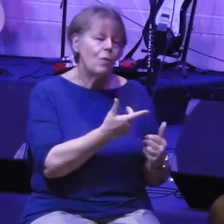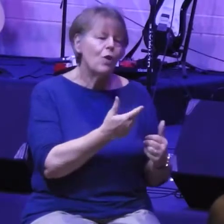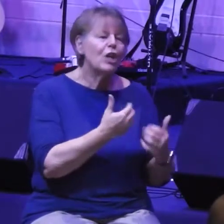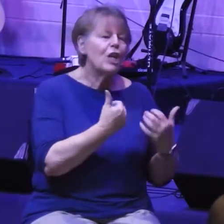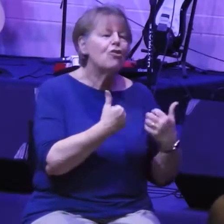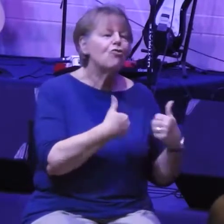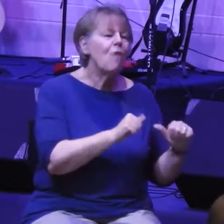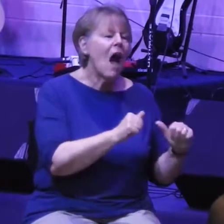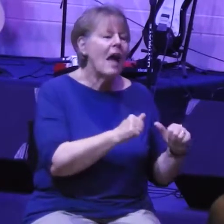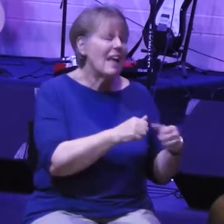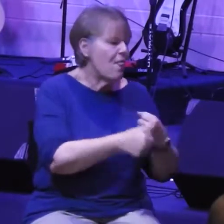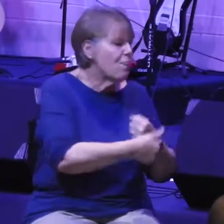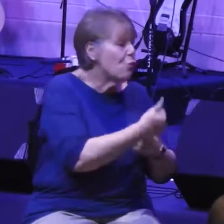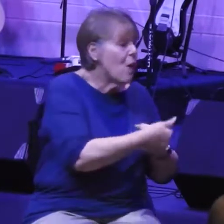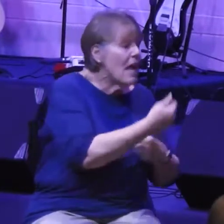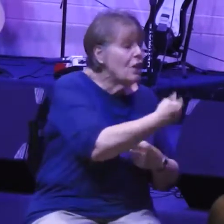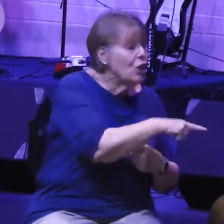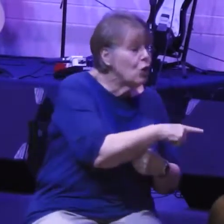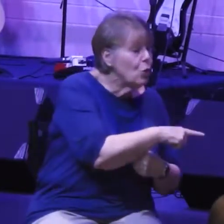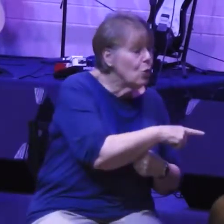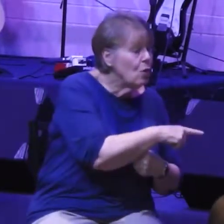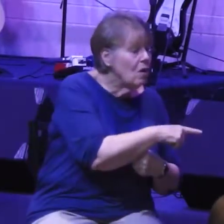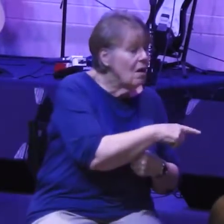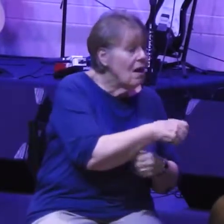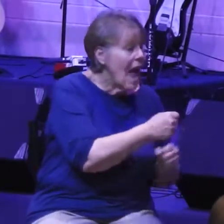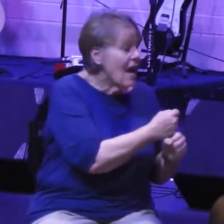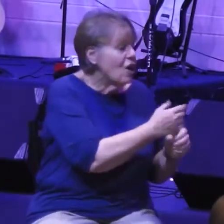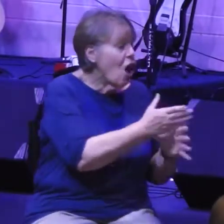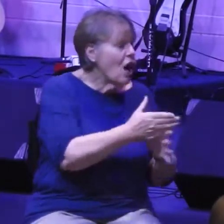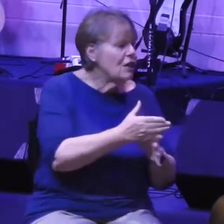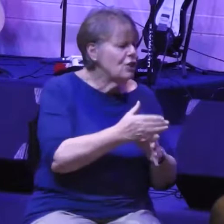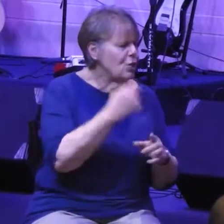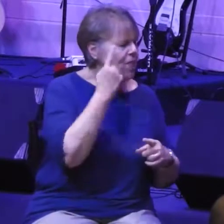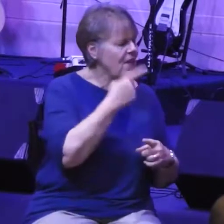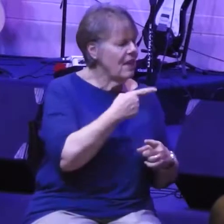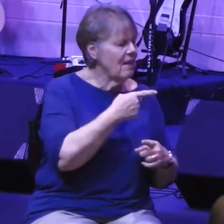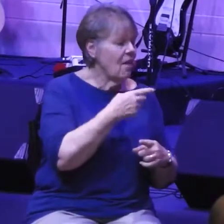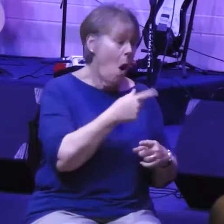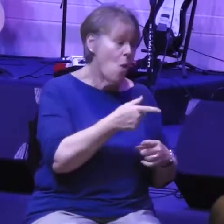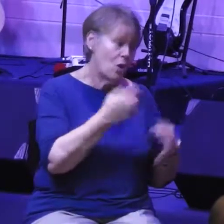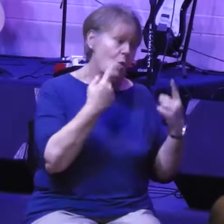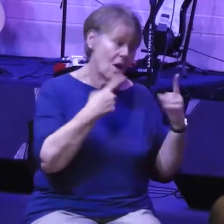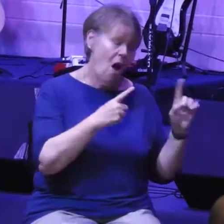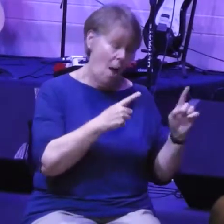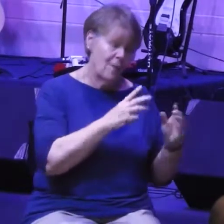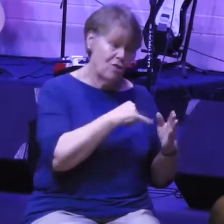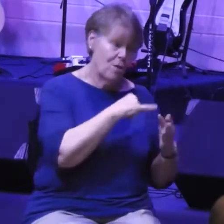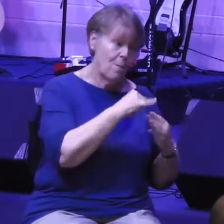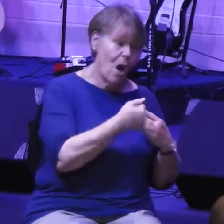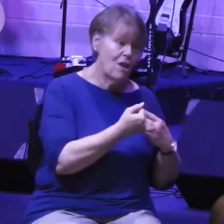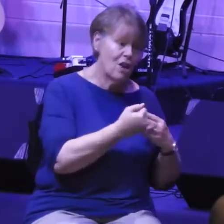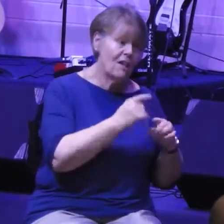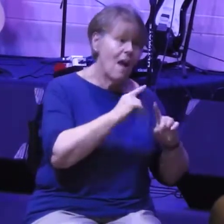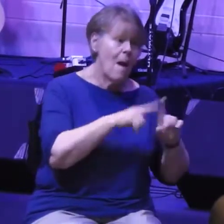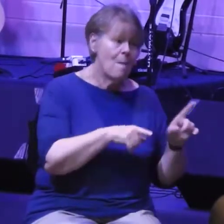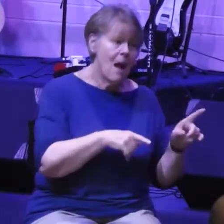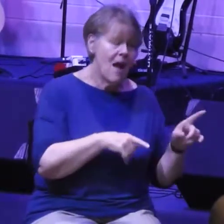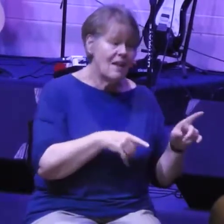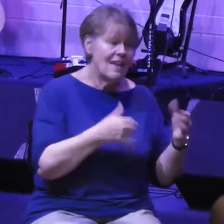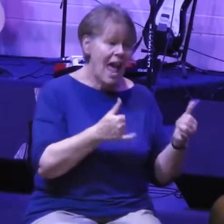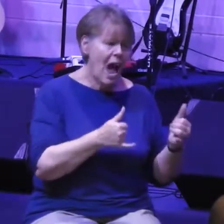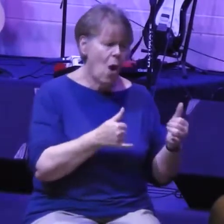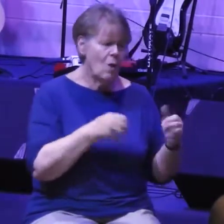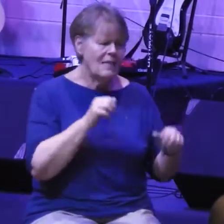my guess is hopefully to make it seem like even though you accomplished the project to make you second guess